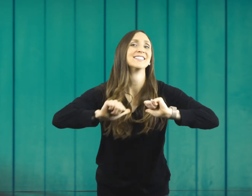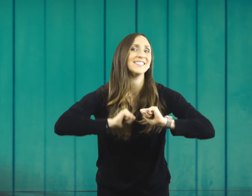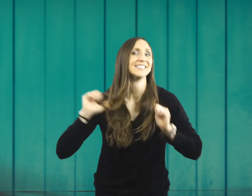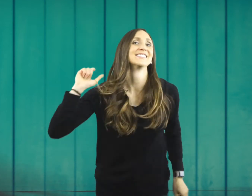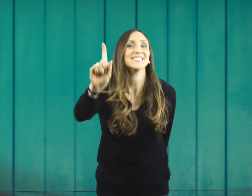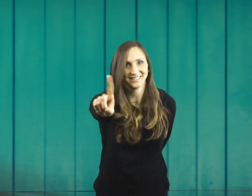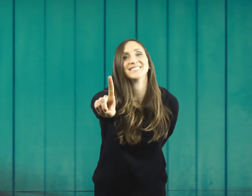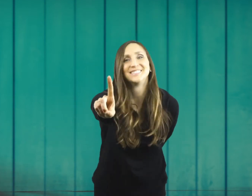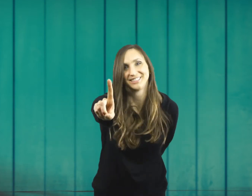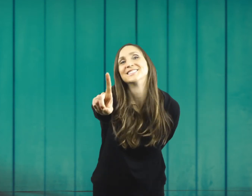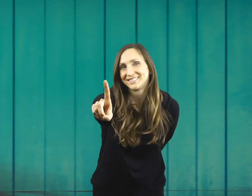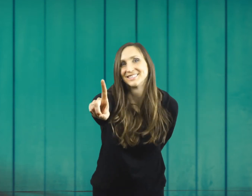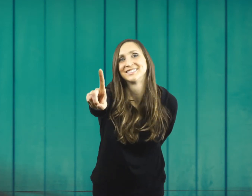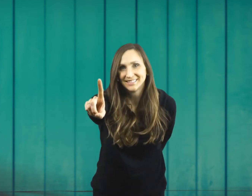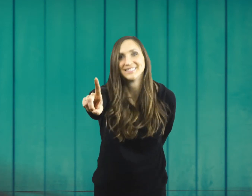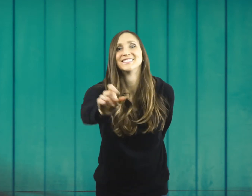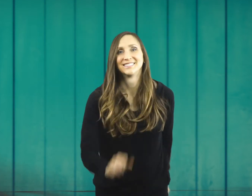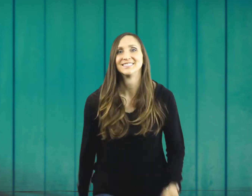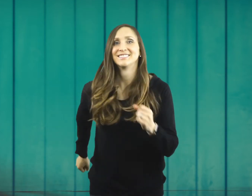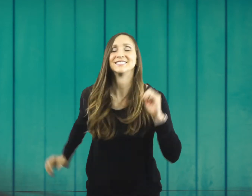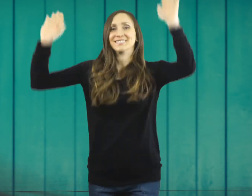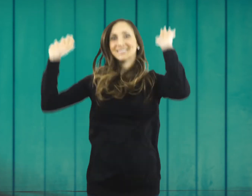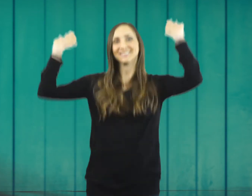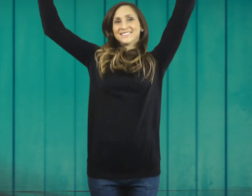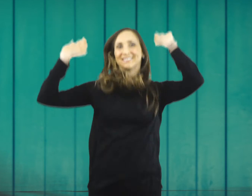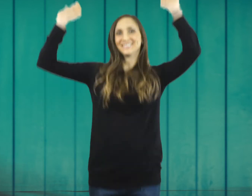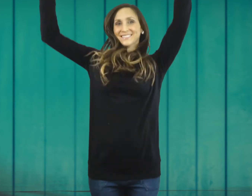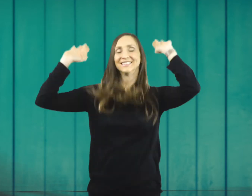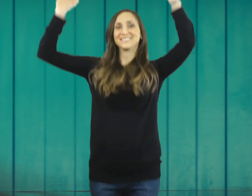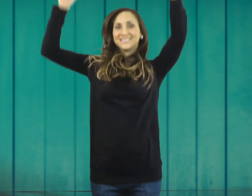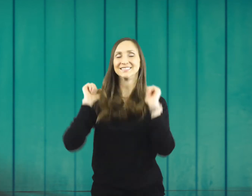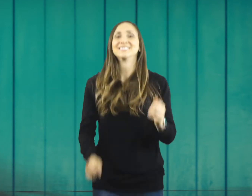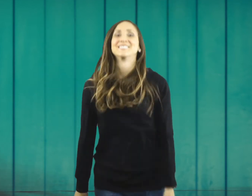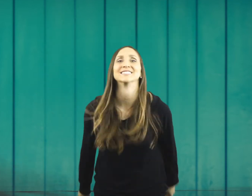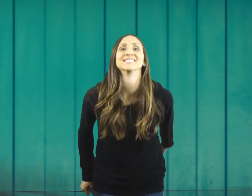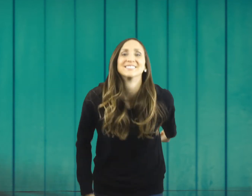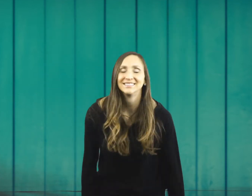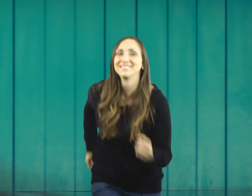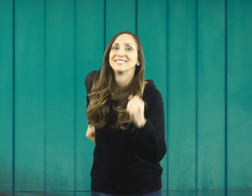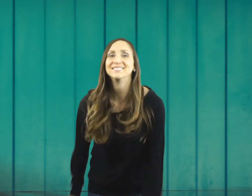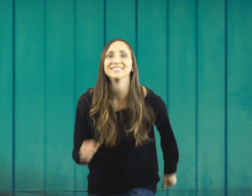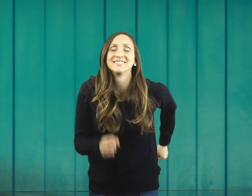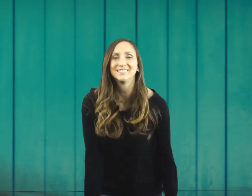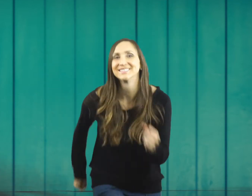jump up and down and march on the ground. One, two, three, four,